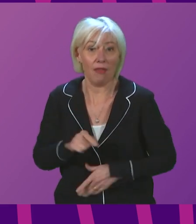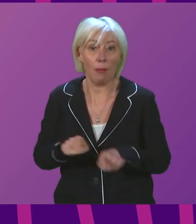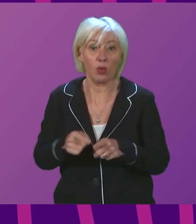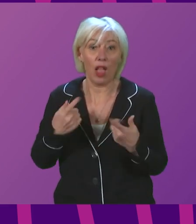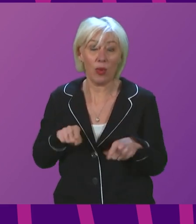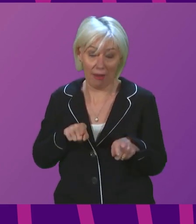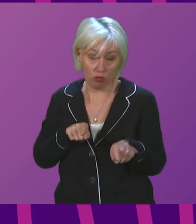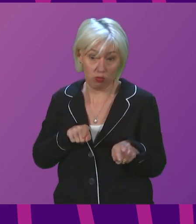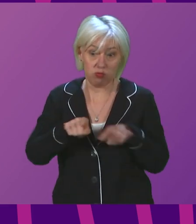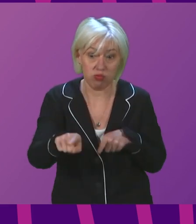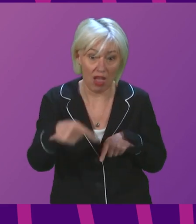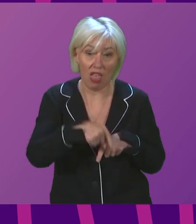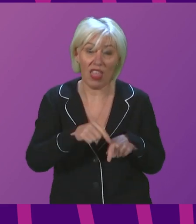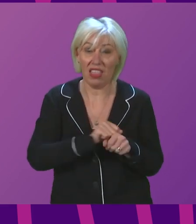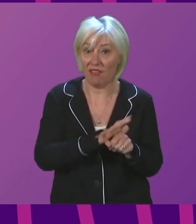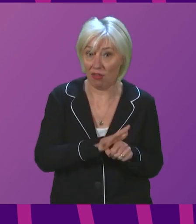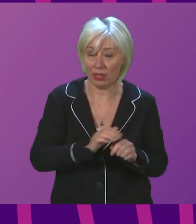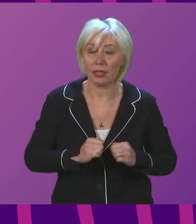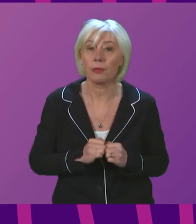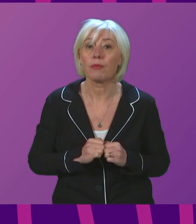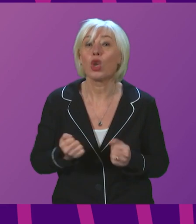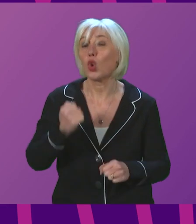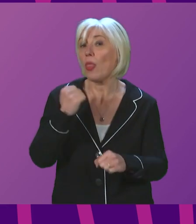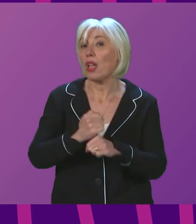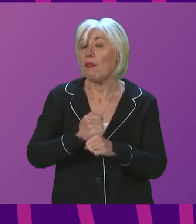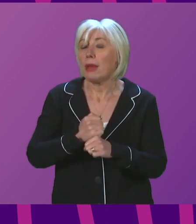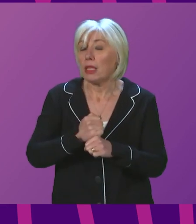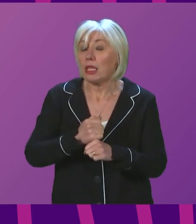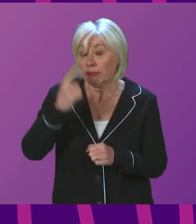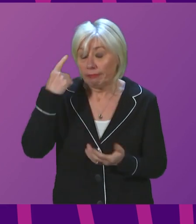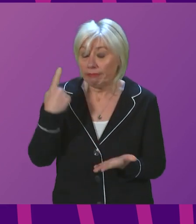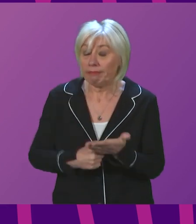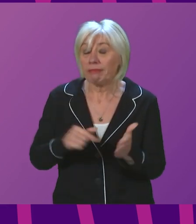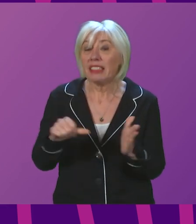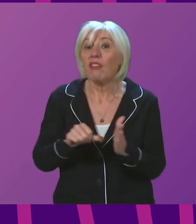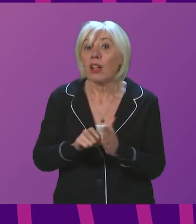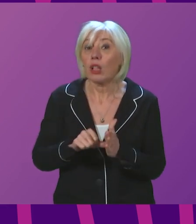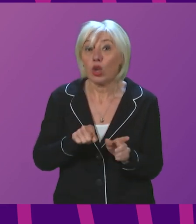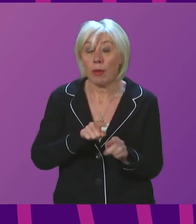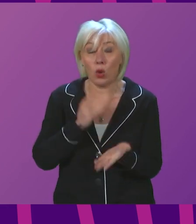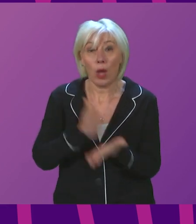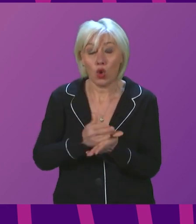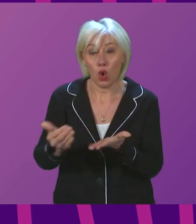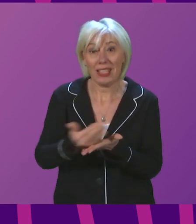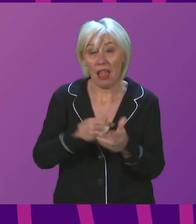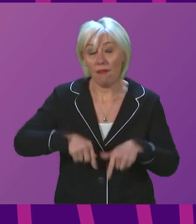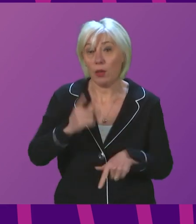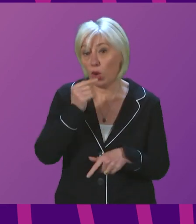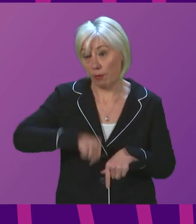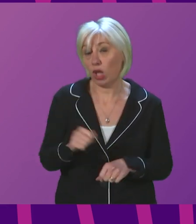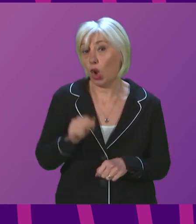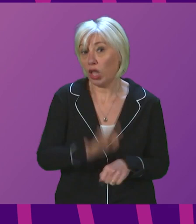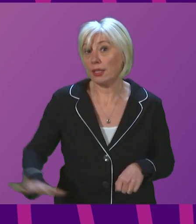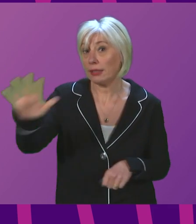the data if we can. So the obligation of government is to take difficult decisions to keep the country as safe as possible, no matter how unpopular